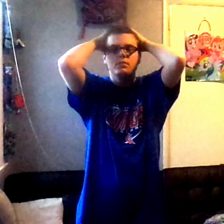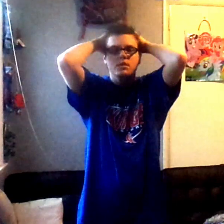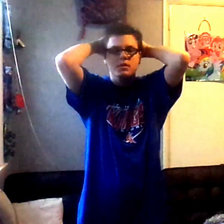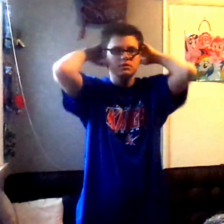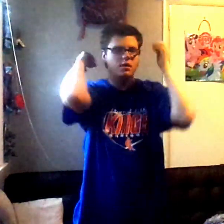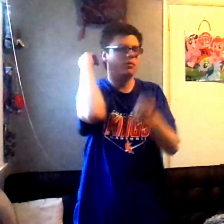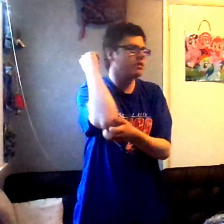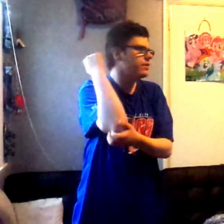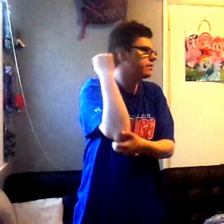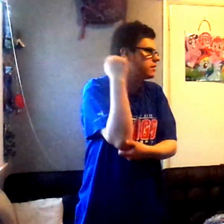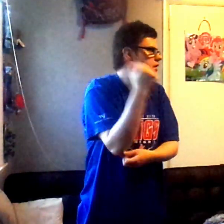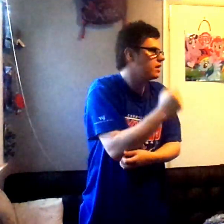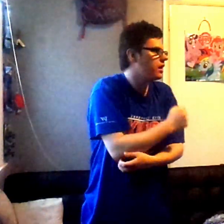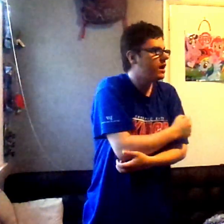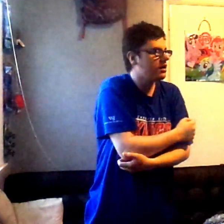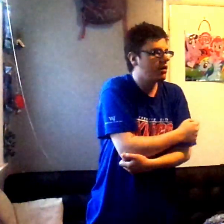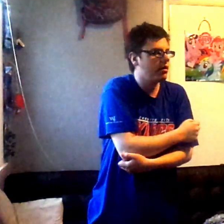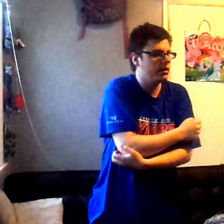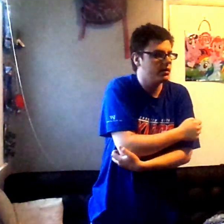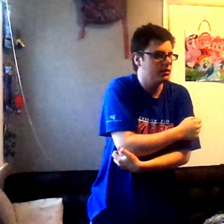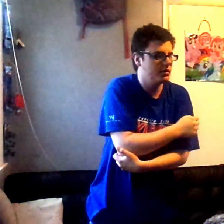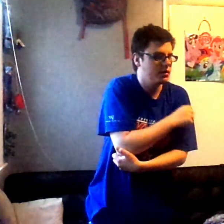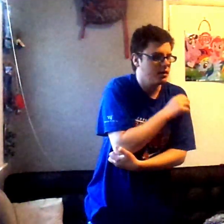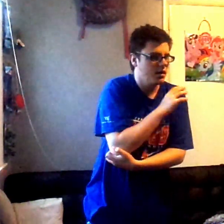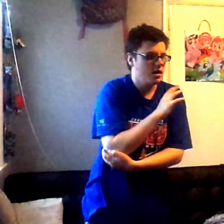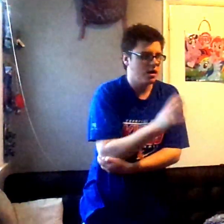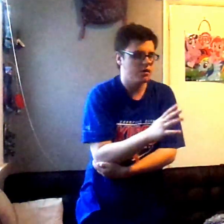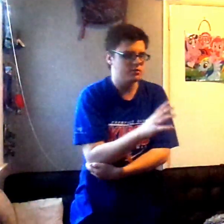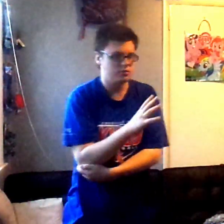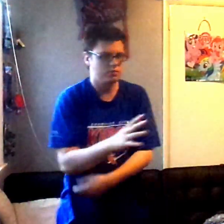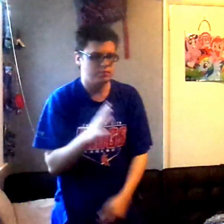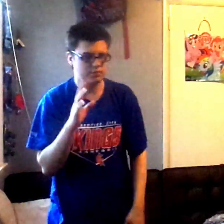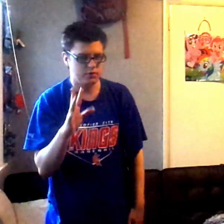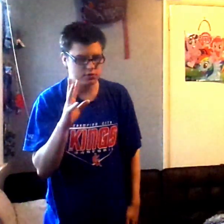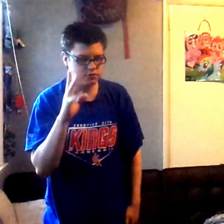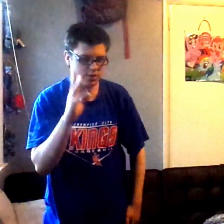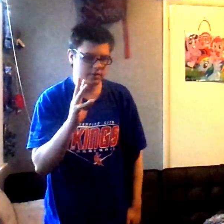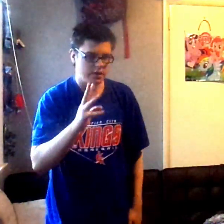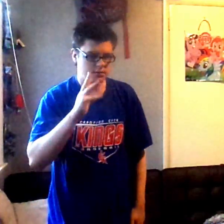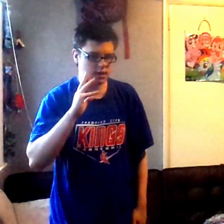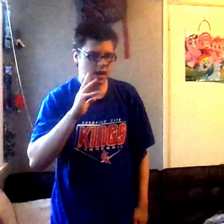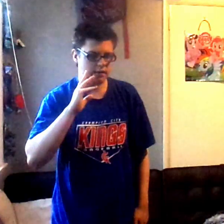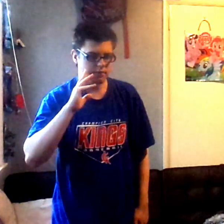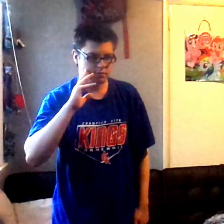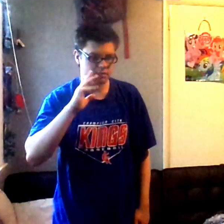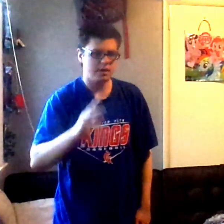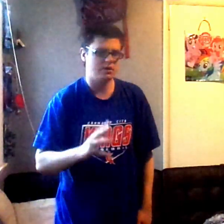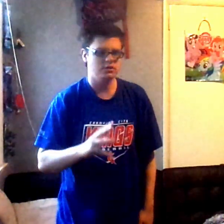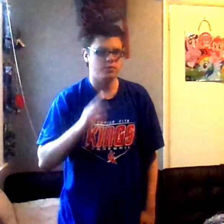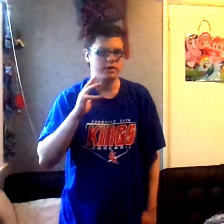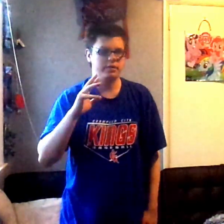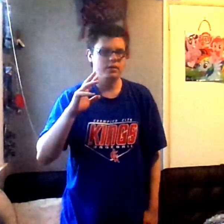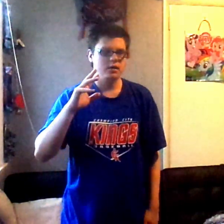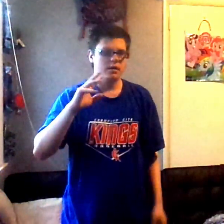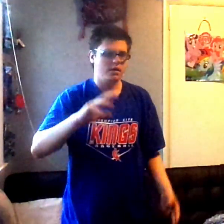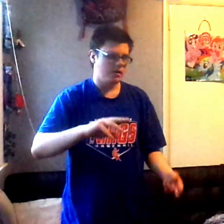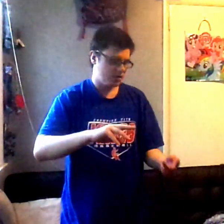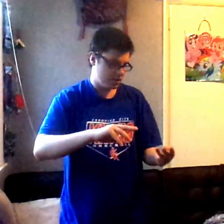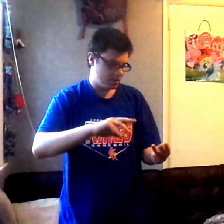So, with iCarly, I was, there's three things I have big issues with. Is,